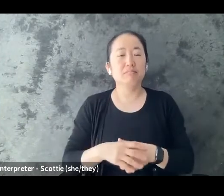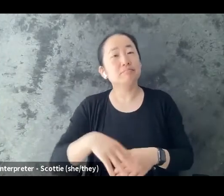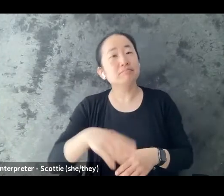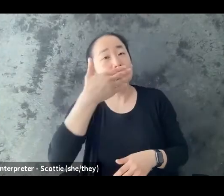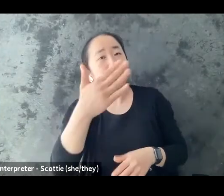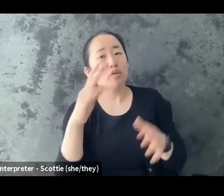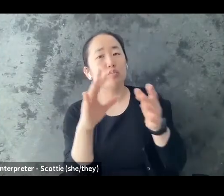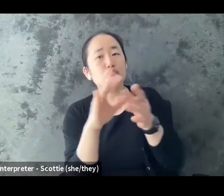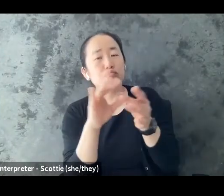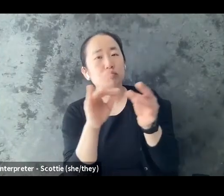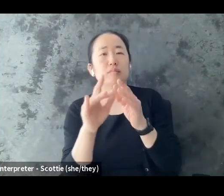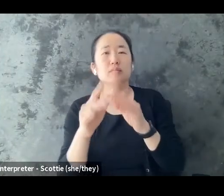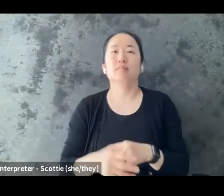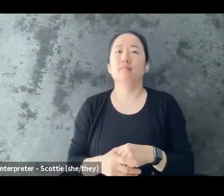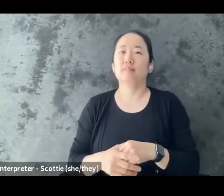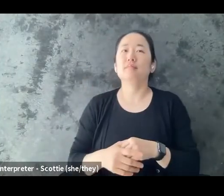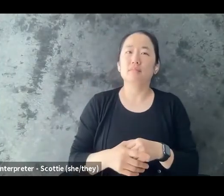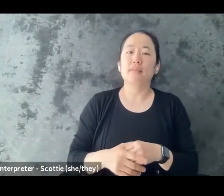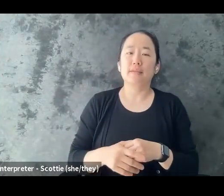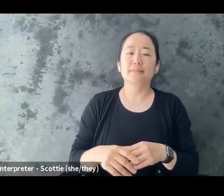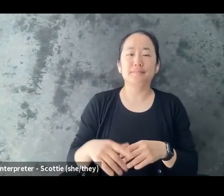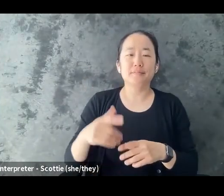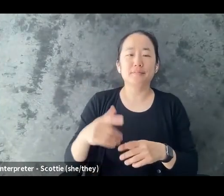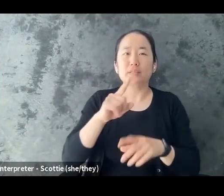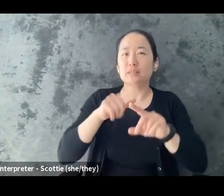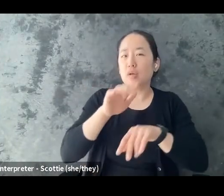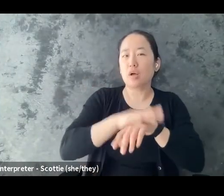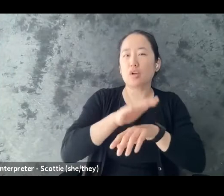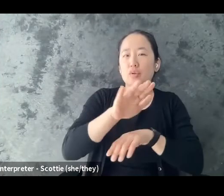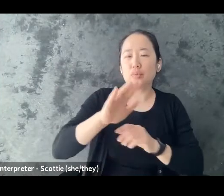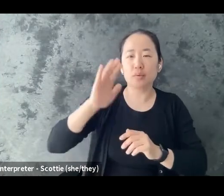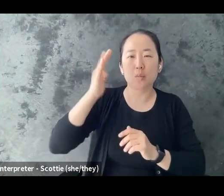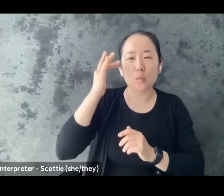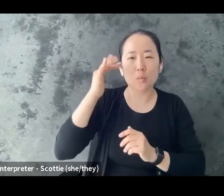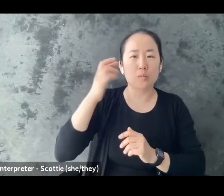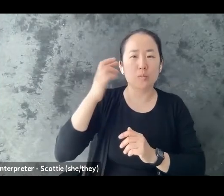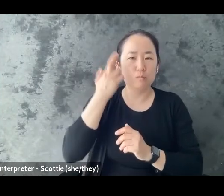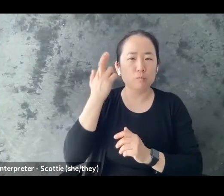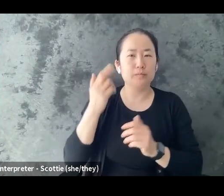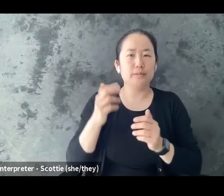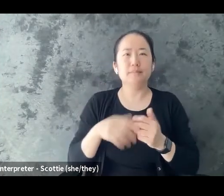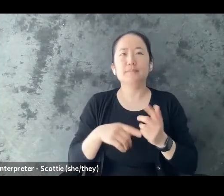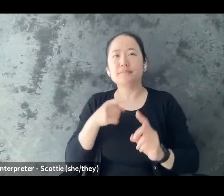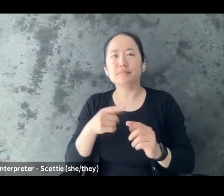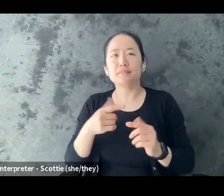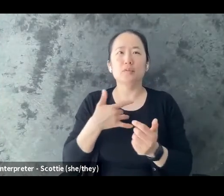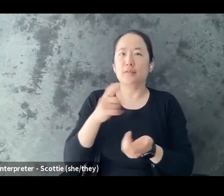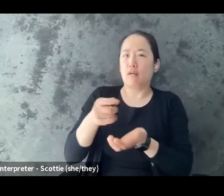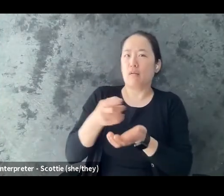clear about that can be really supportive so for you maybe you just feel a deep sense of authenticity and being able to be honest